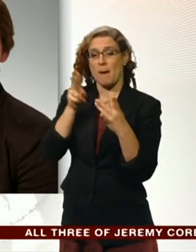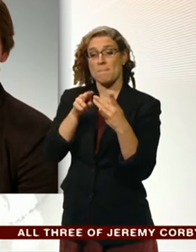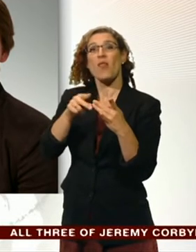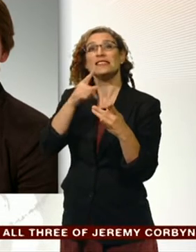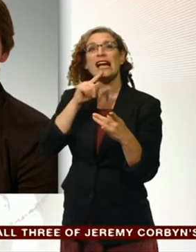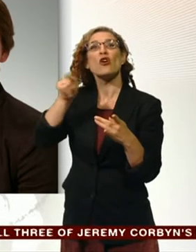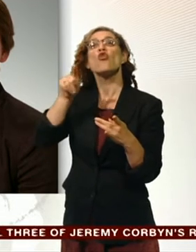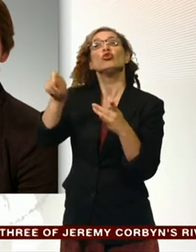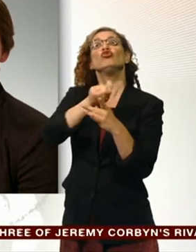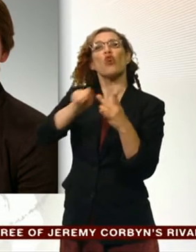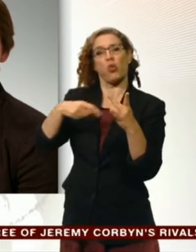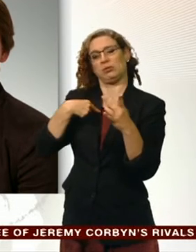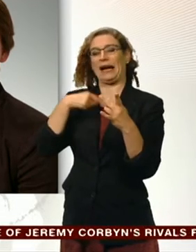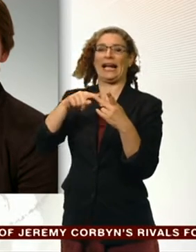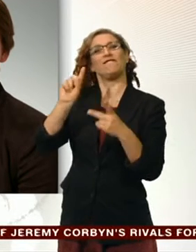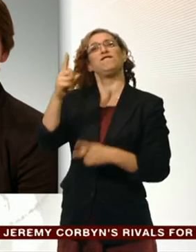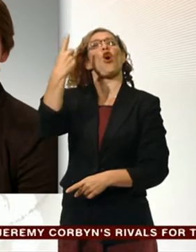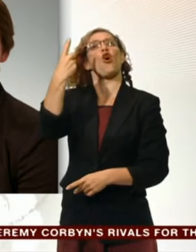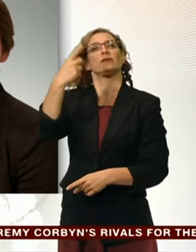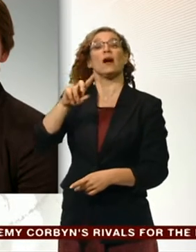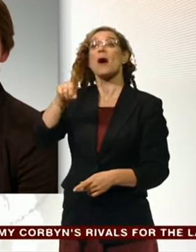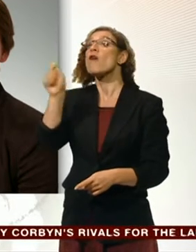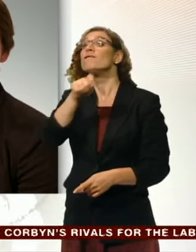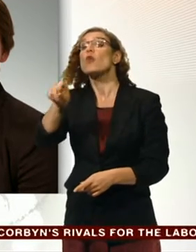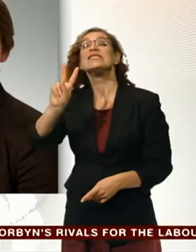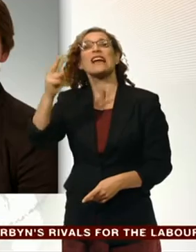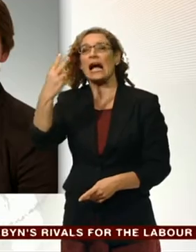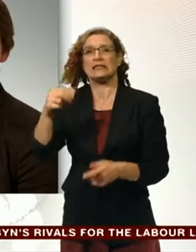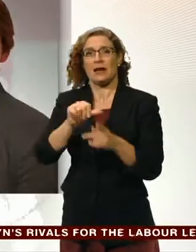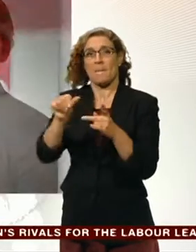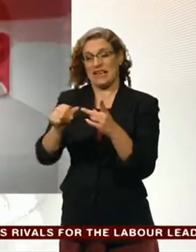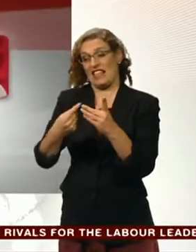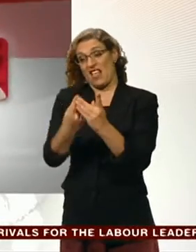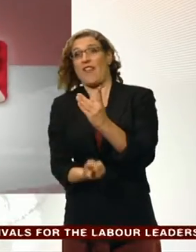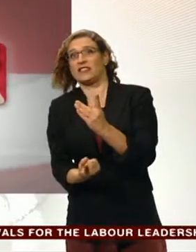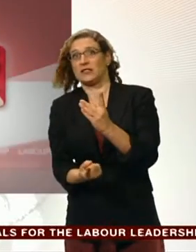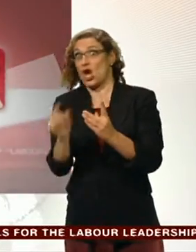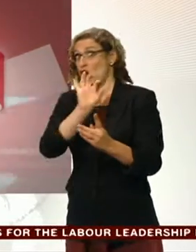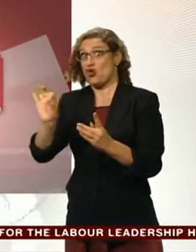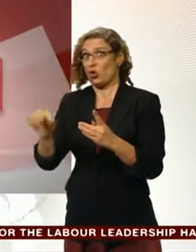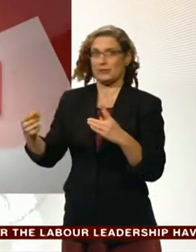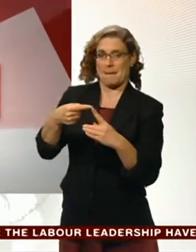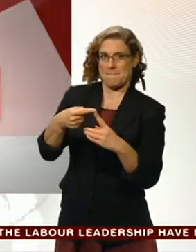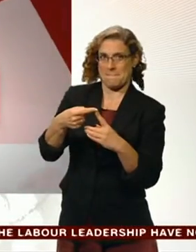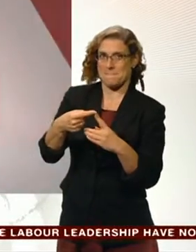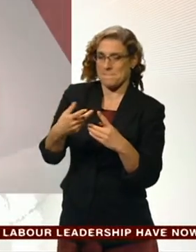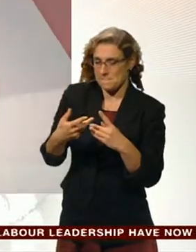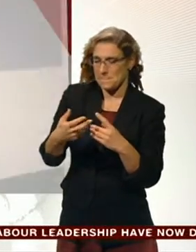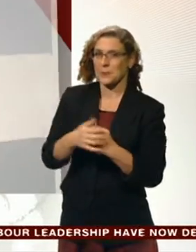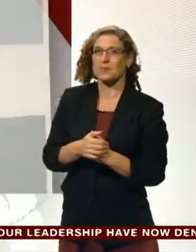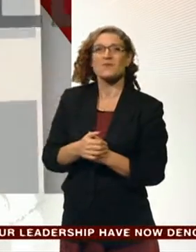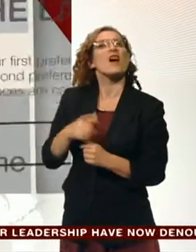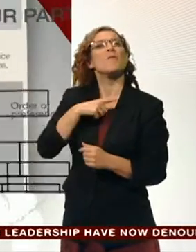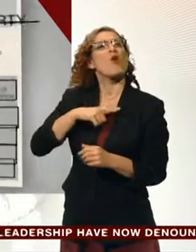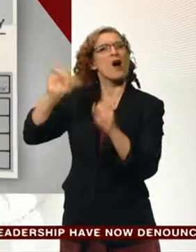choose anyone but Jeremy Corbyn to try to make sure that he doesn't win. Under Labour's rules, voters get to choose their